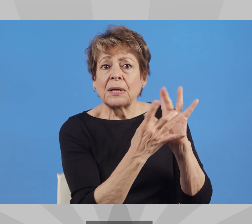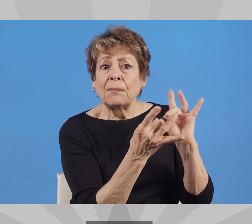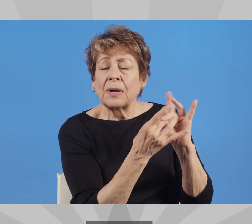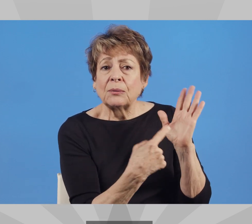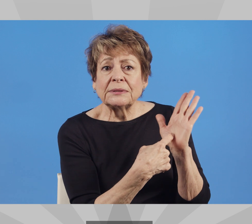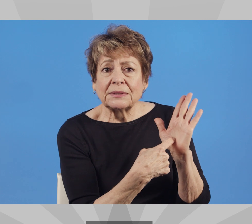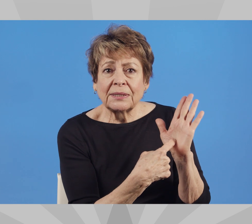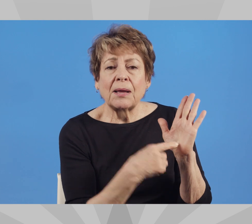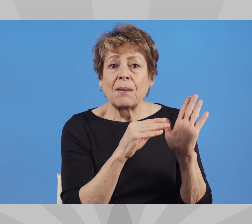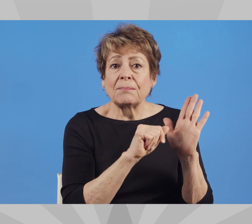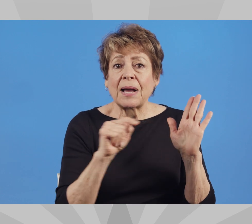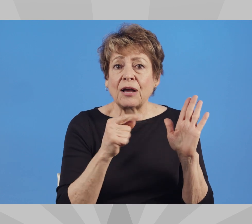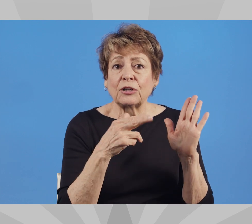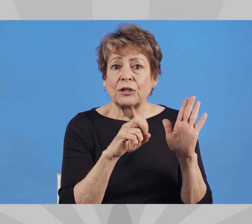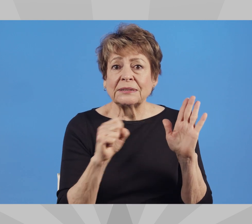Statement